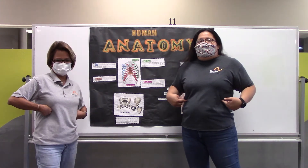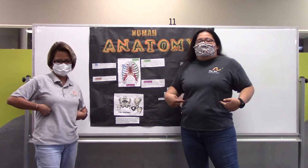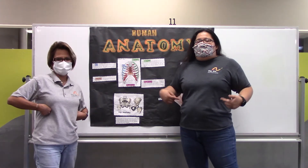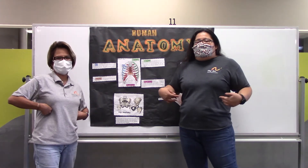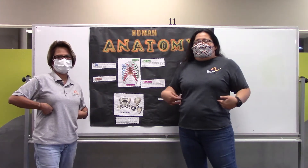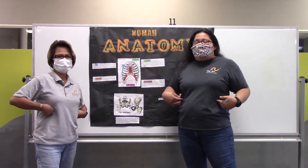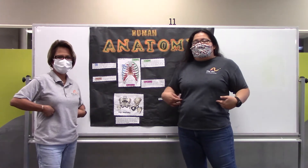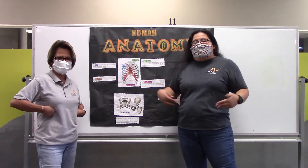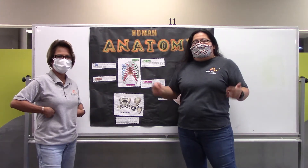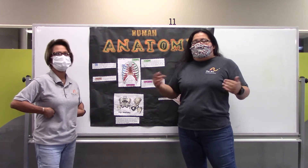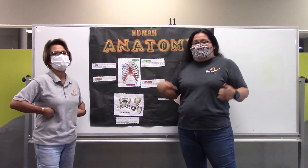Uh,